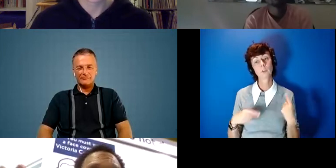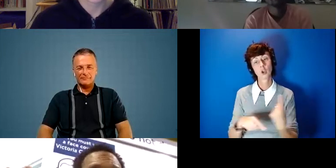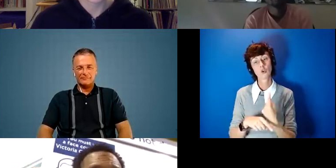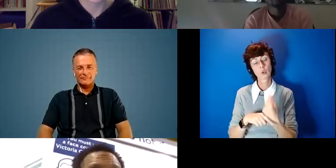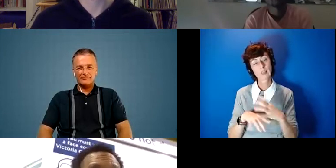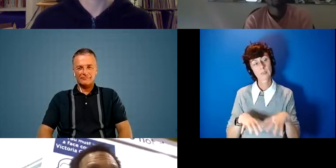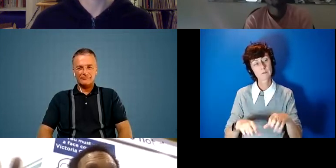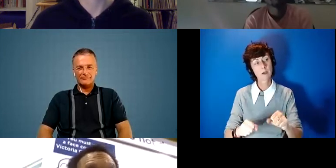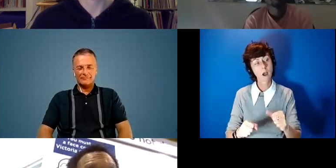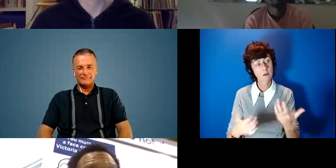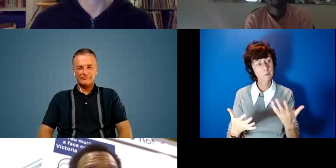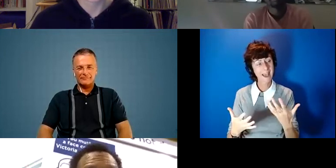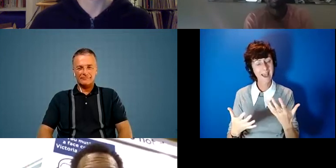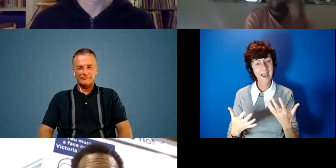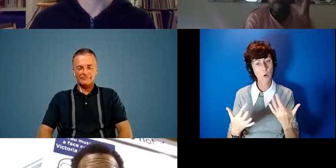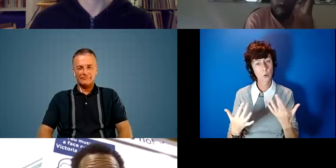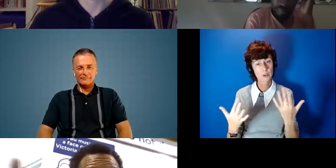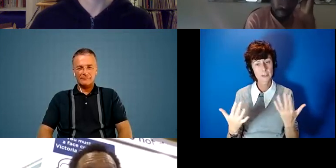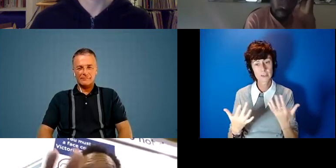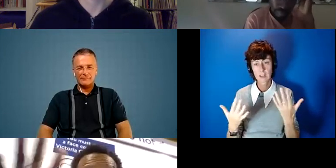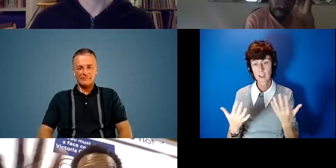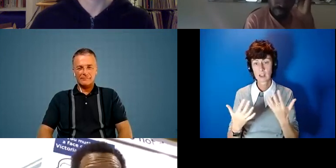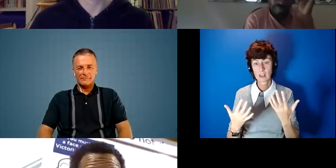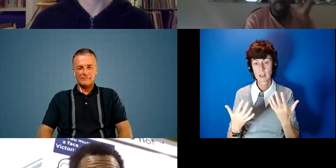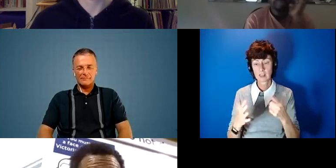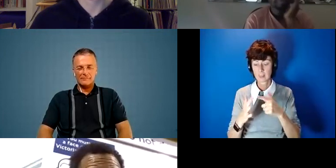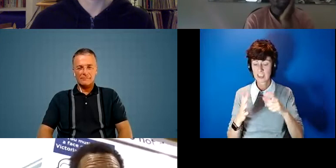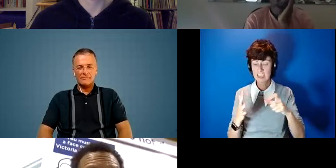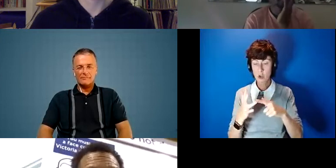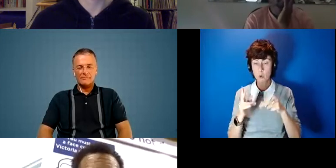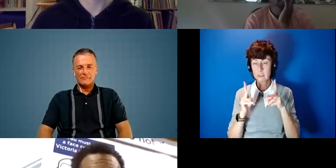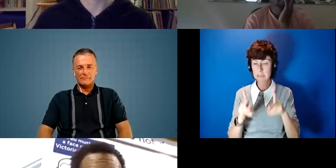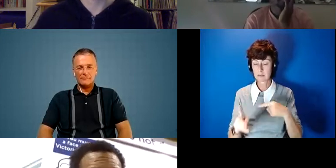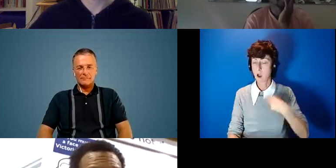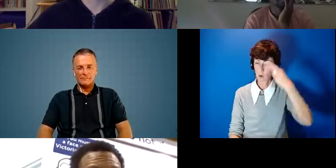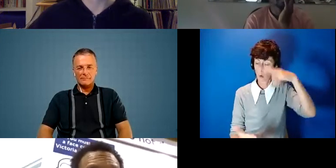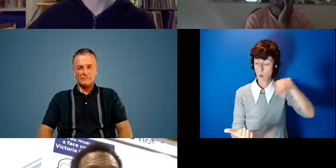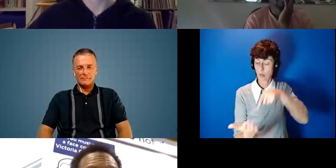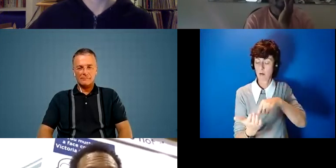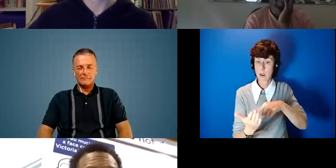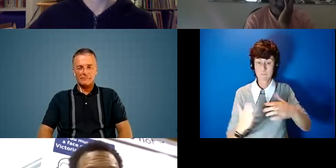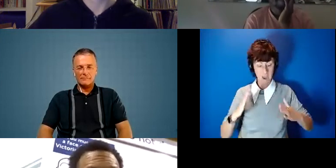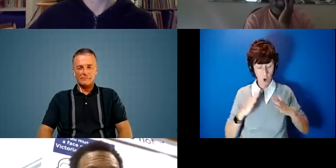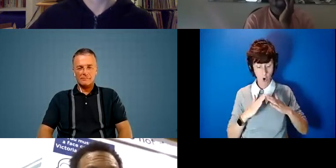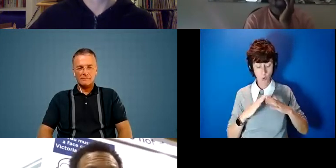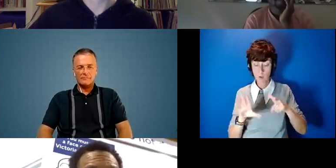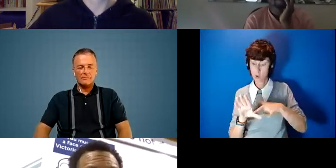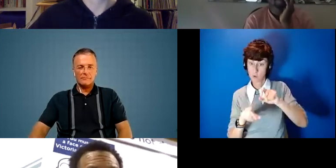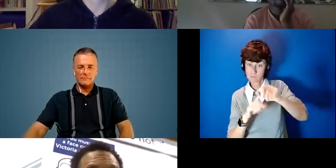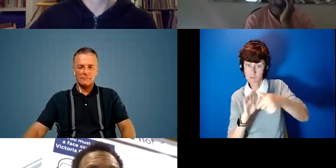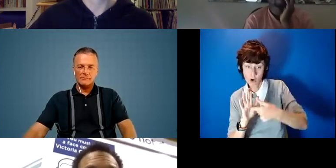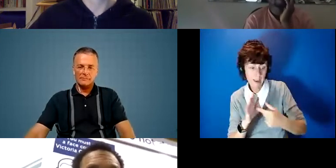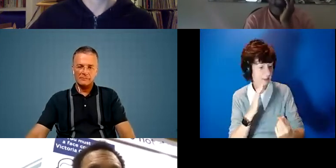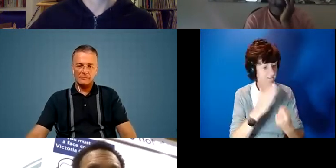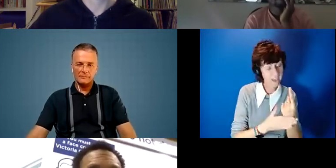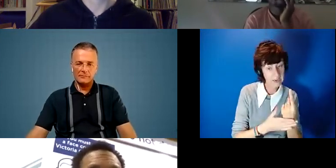about the different entities that i created um i call it the ecosystem so i talked about my home the youth project the events